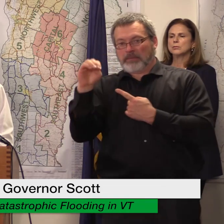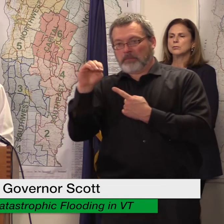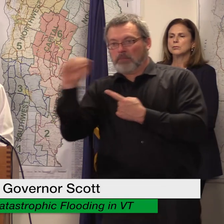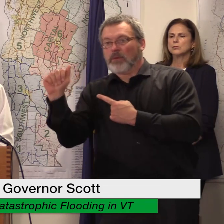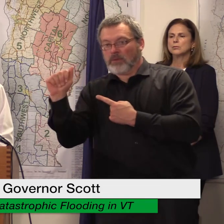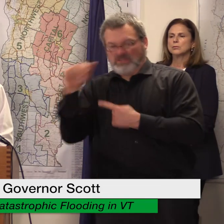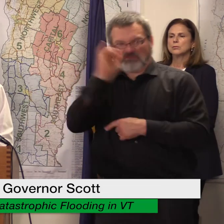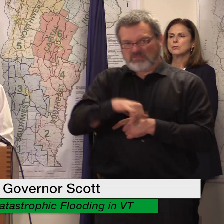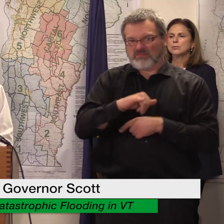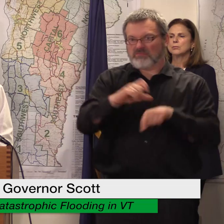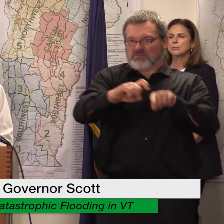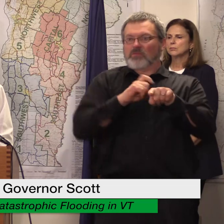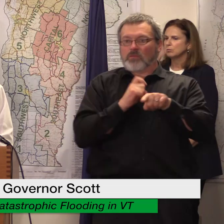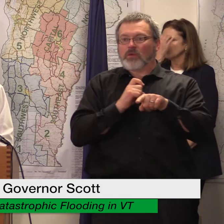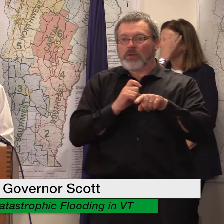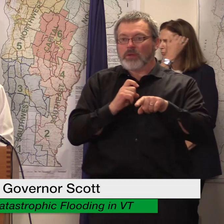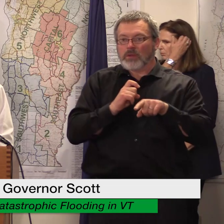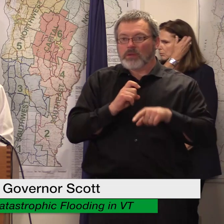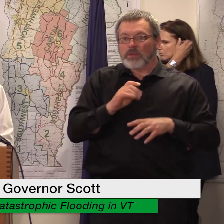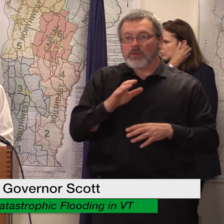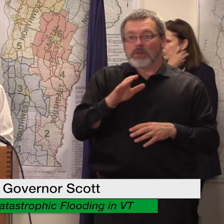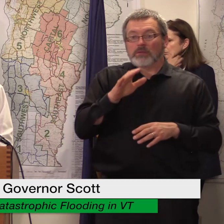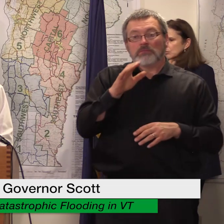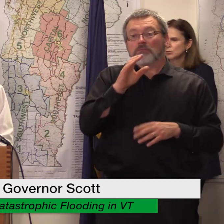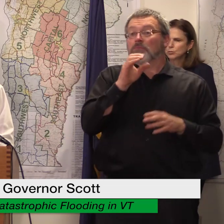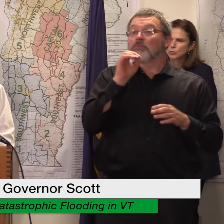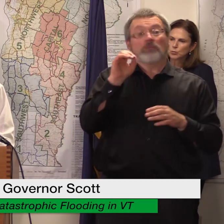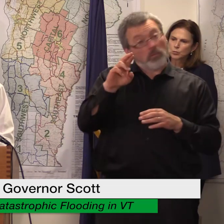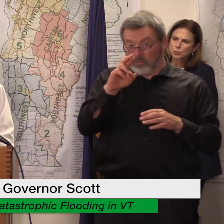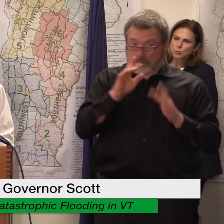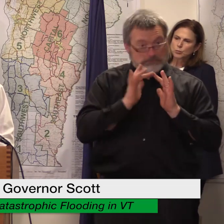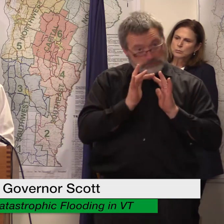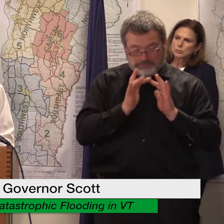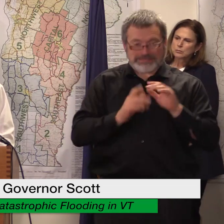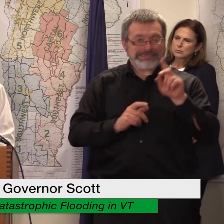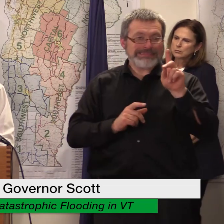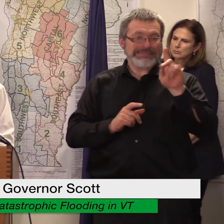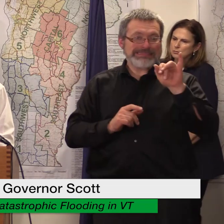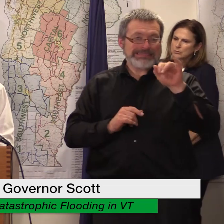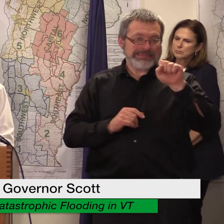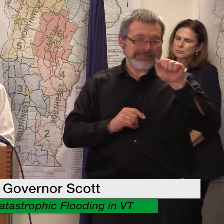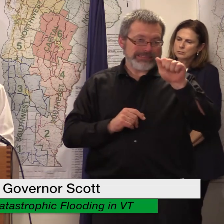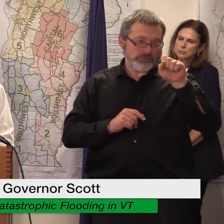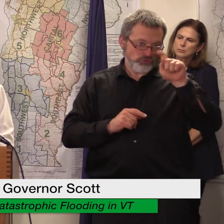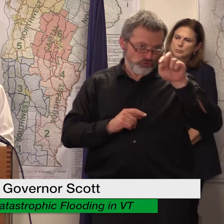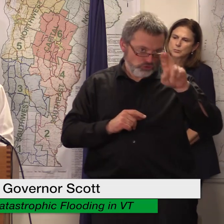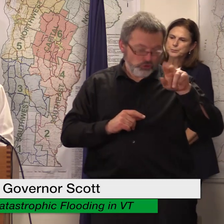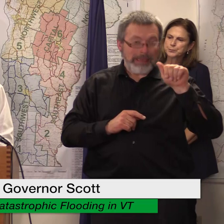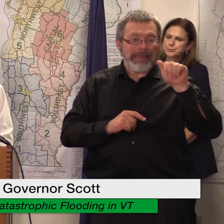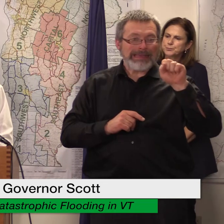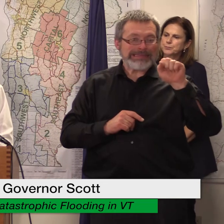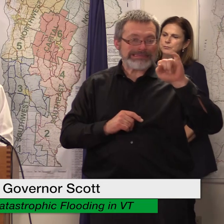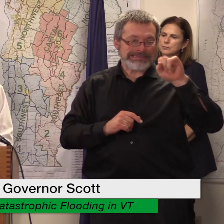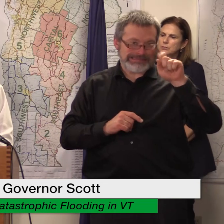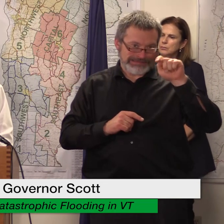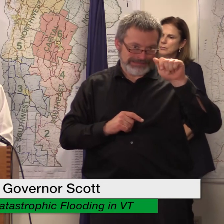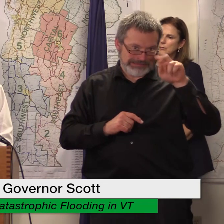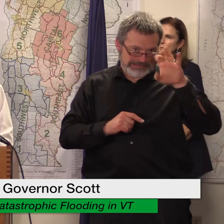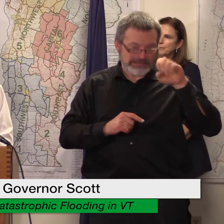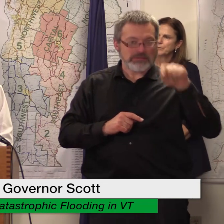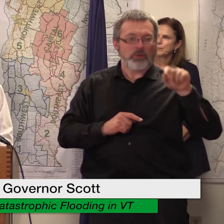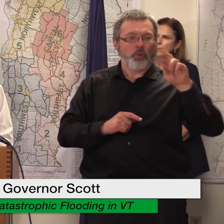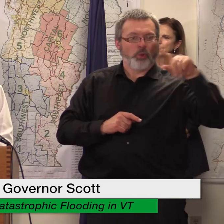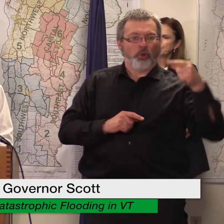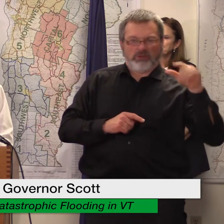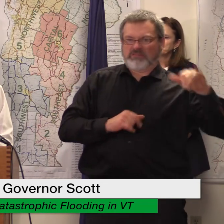you can go to disasterassistance.gov second if you've already received the funding from fema and